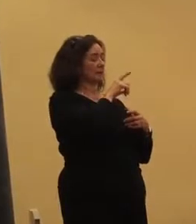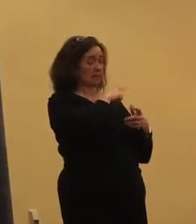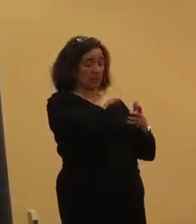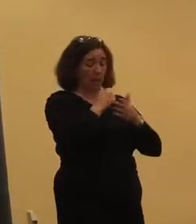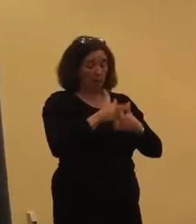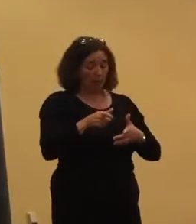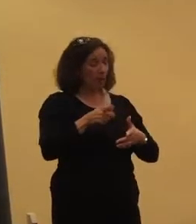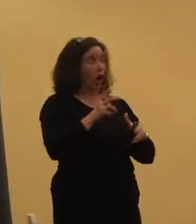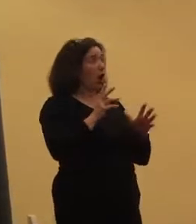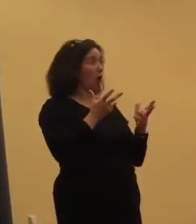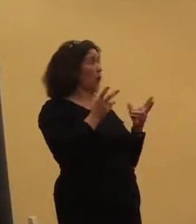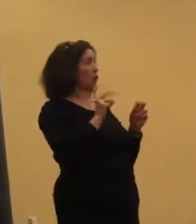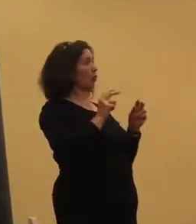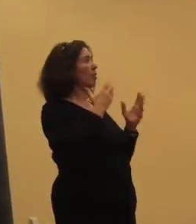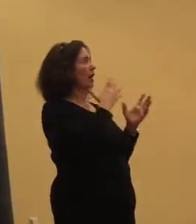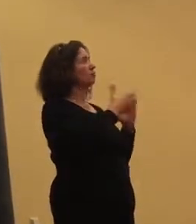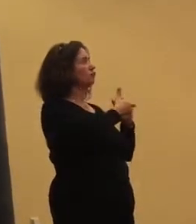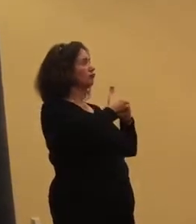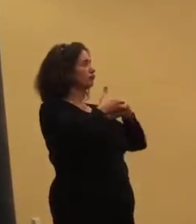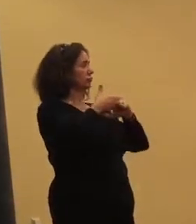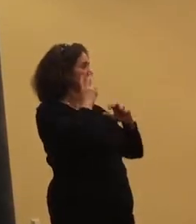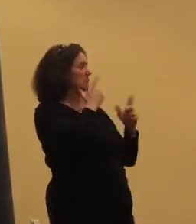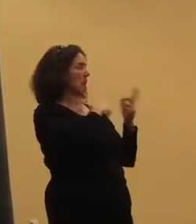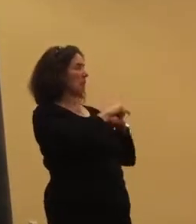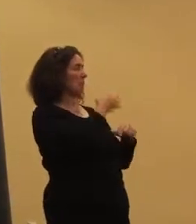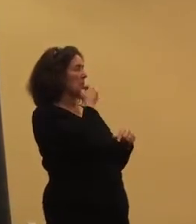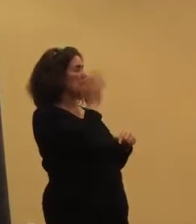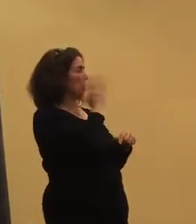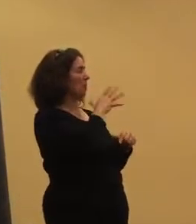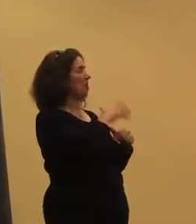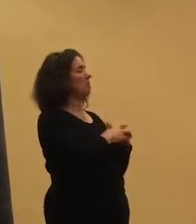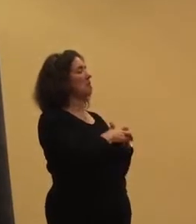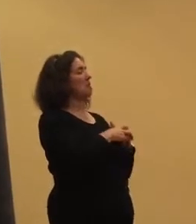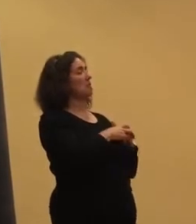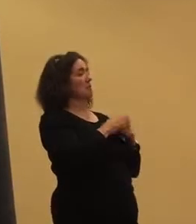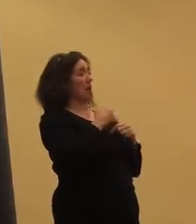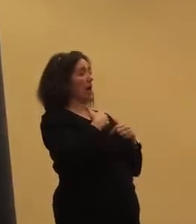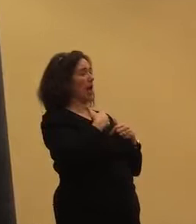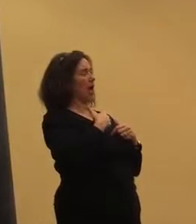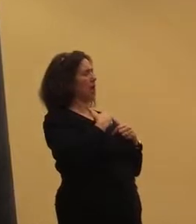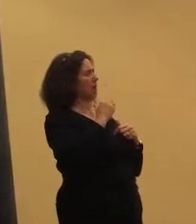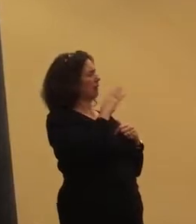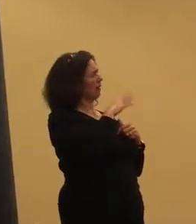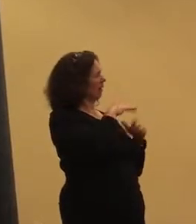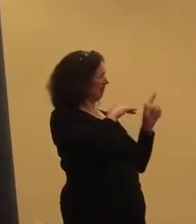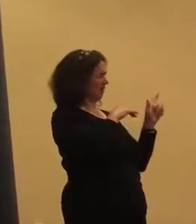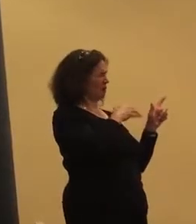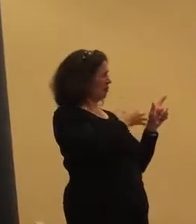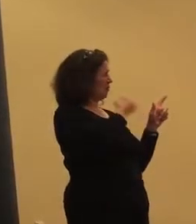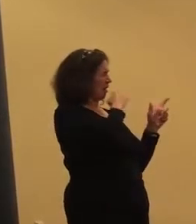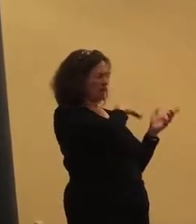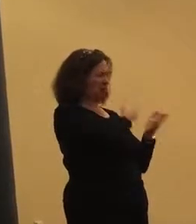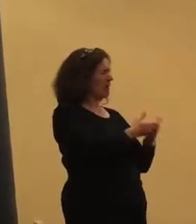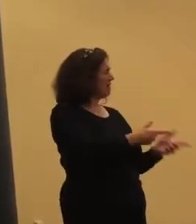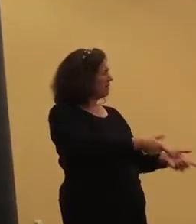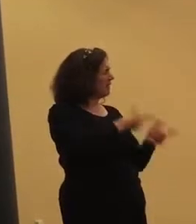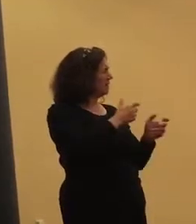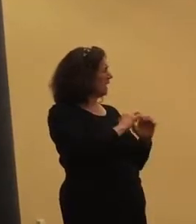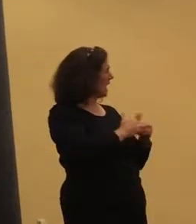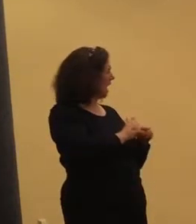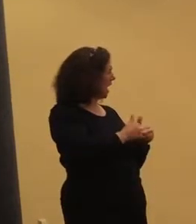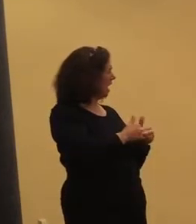no, no, no, thanks. I there's a tow truck coming. And I said, how did you get here so fast?